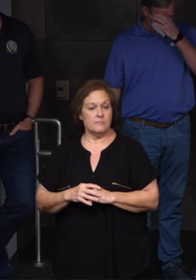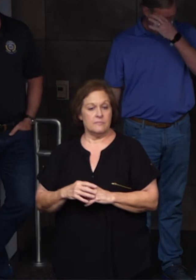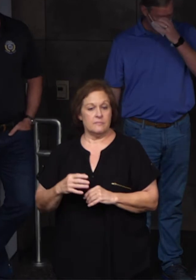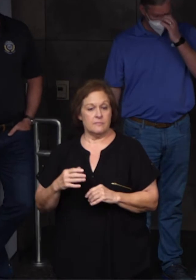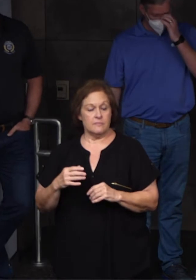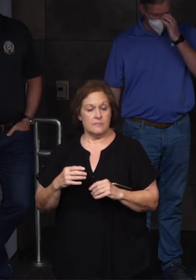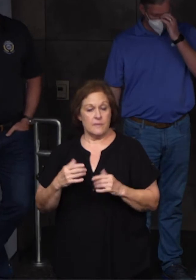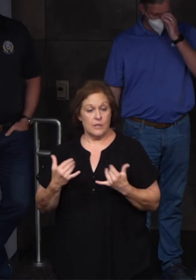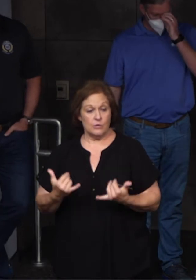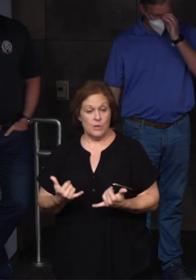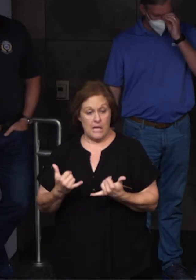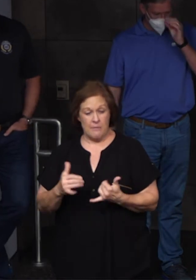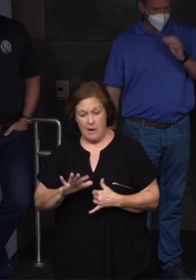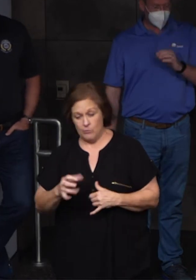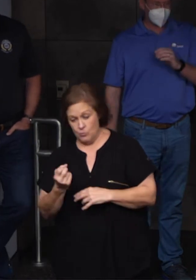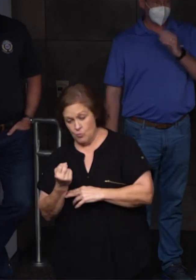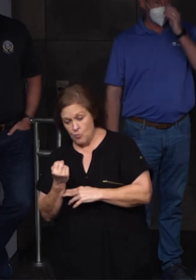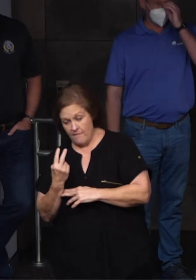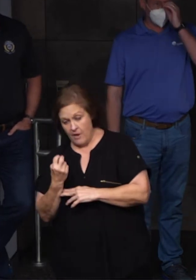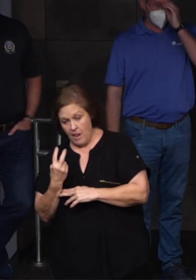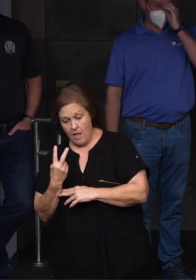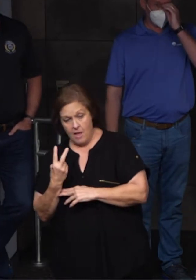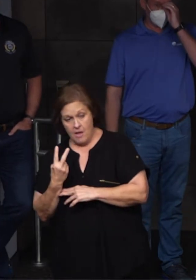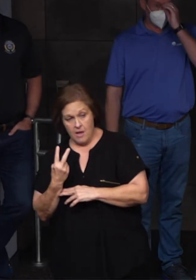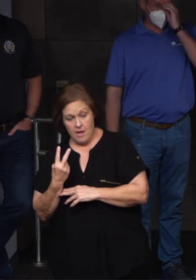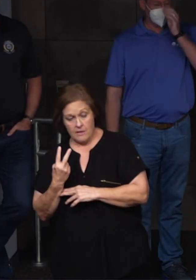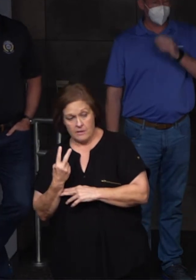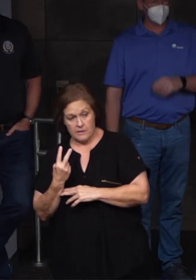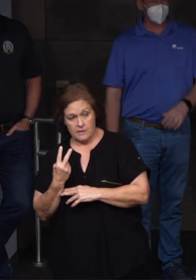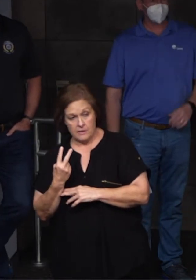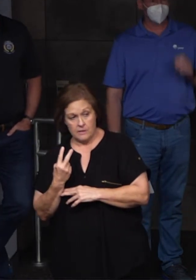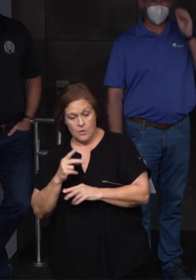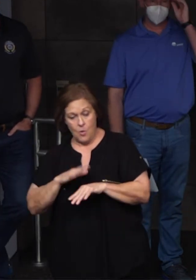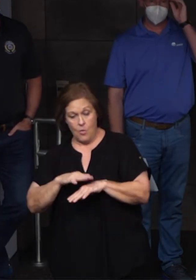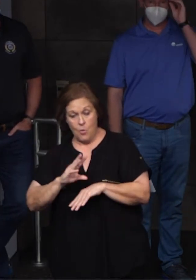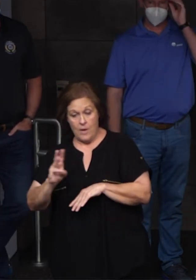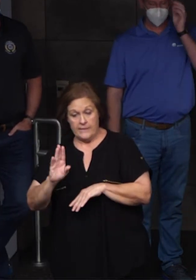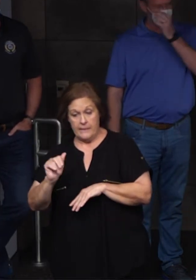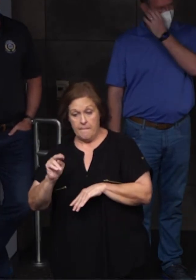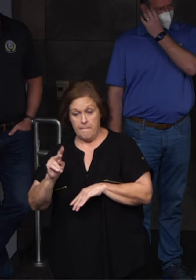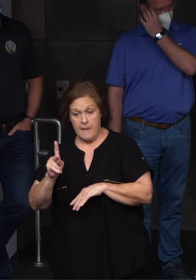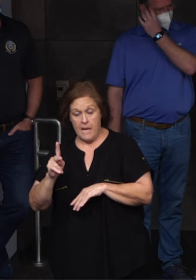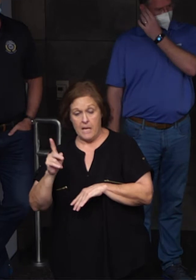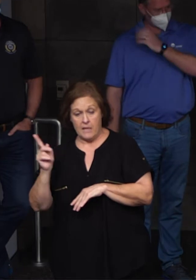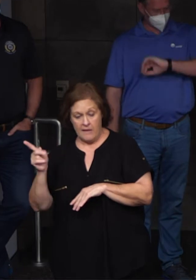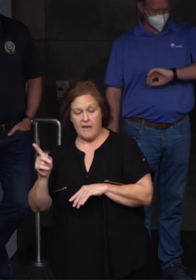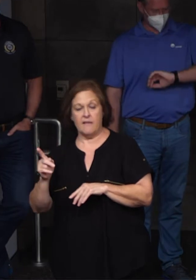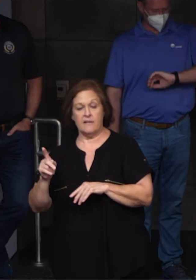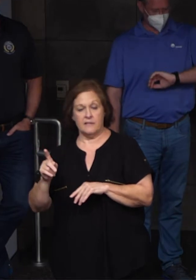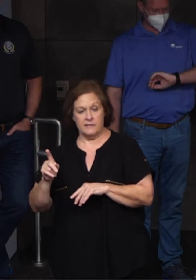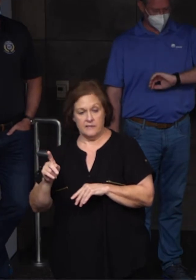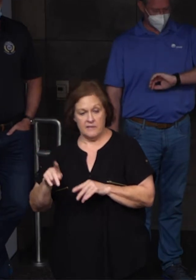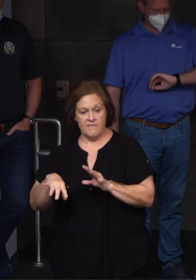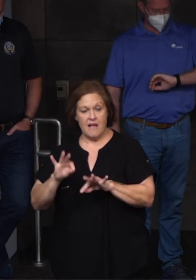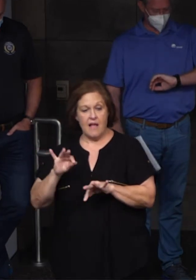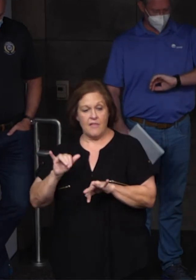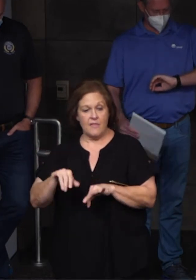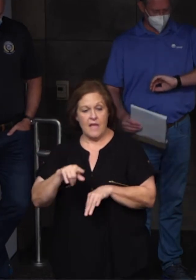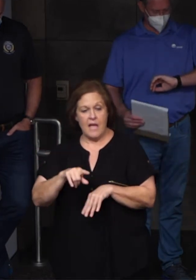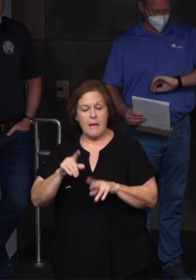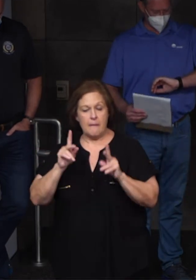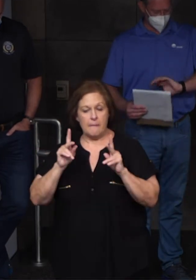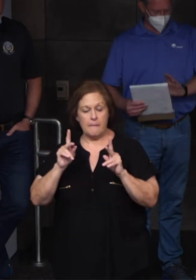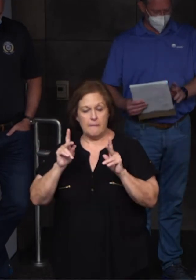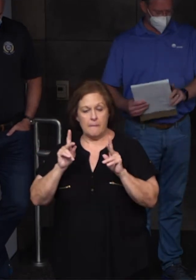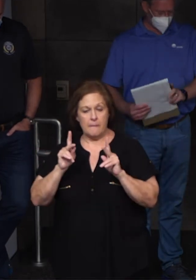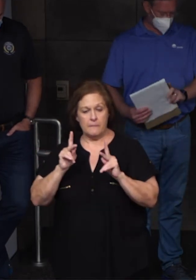Obviously, today at about noon was the call out on the West Bank when they responded and found the folks that had succumbed